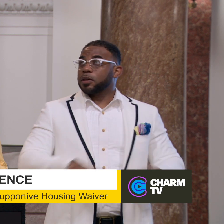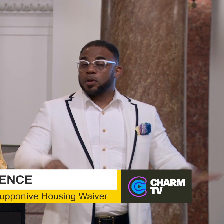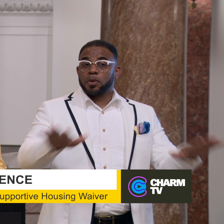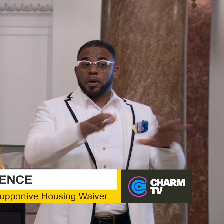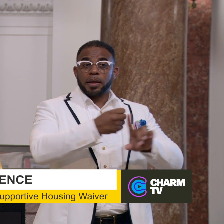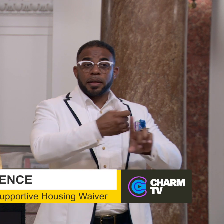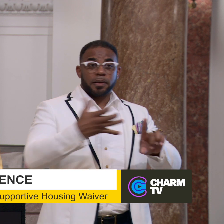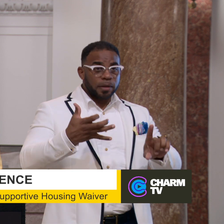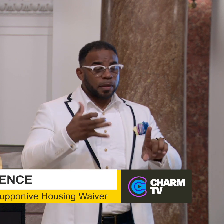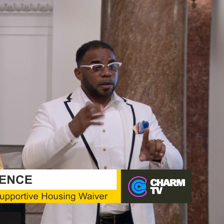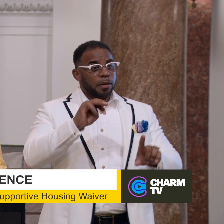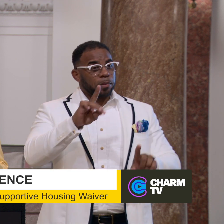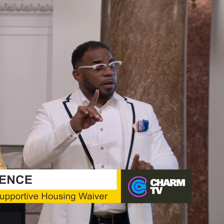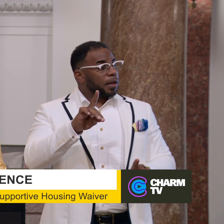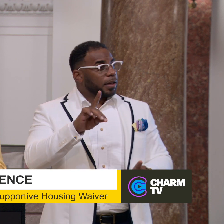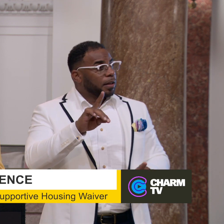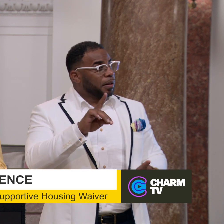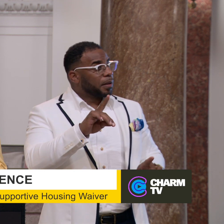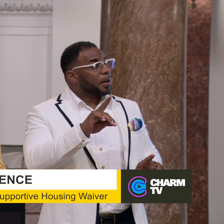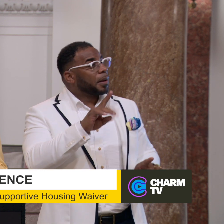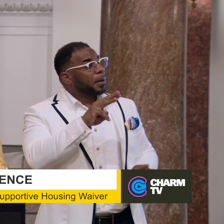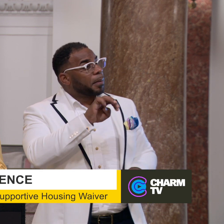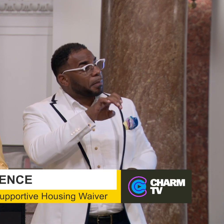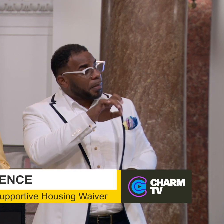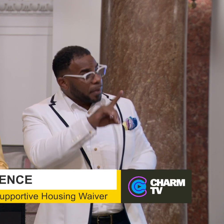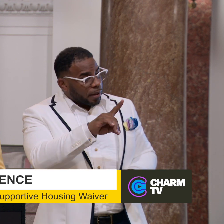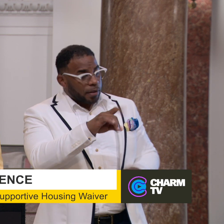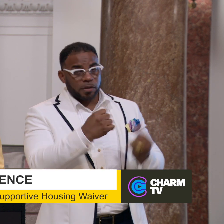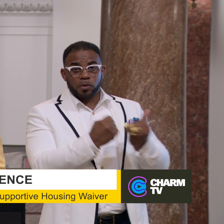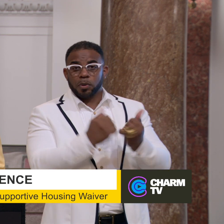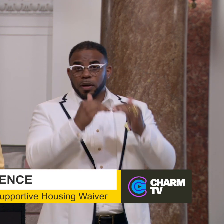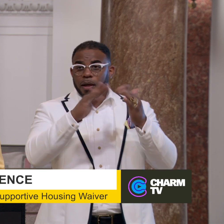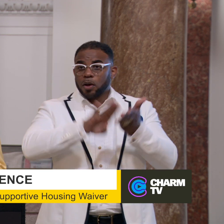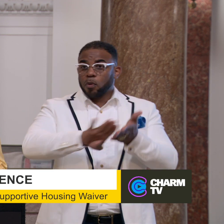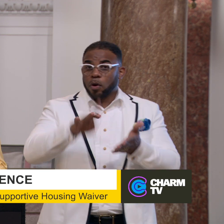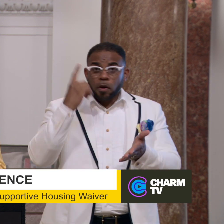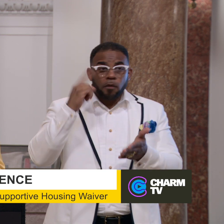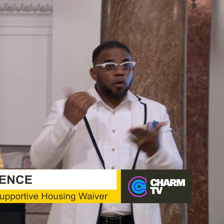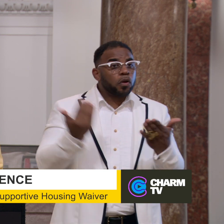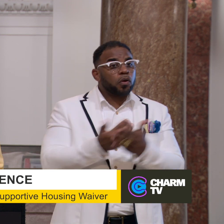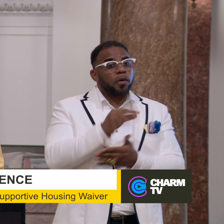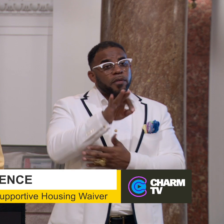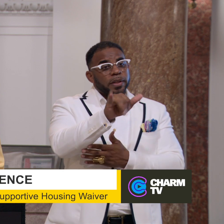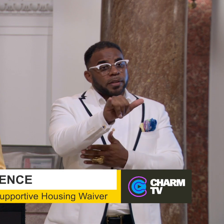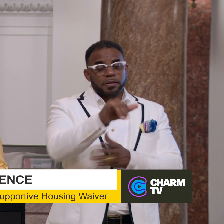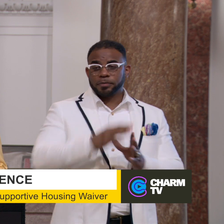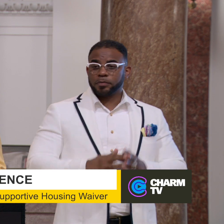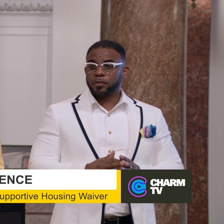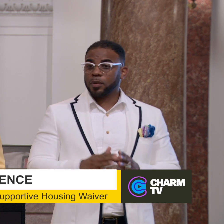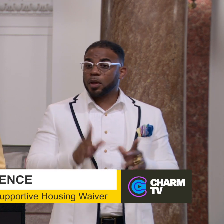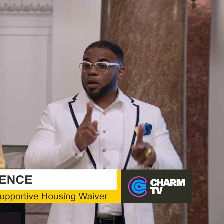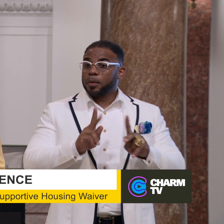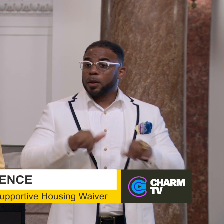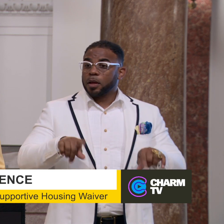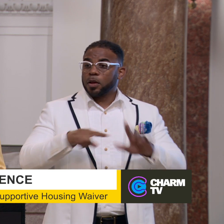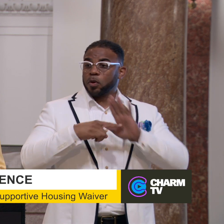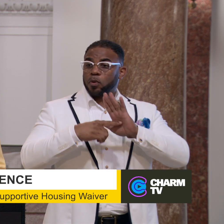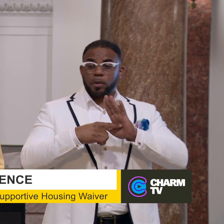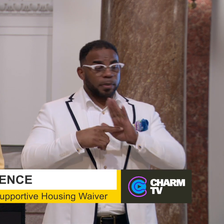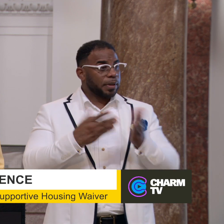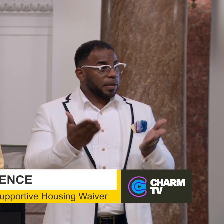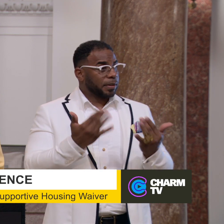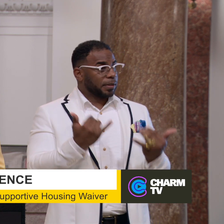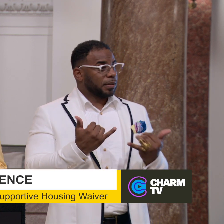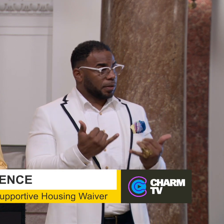expansion of Maryland's Medicaid Supportive Housing Waiver for the new fiscal year. The folks represented